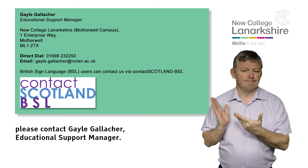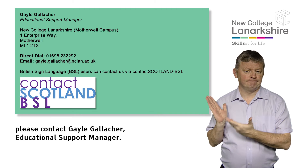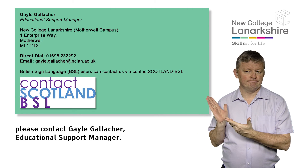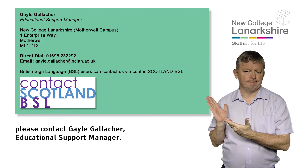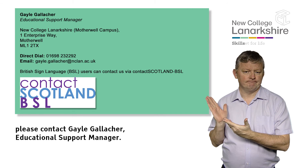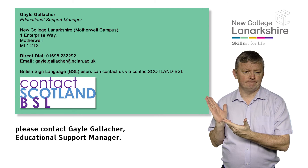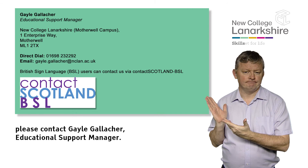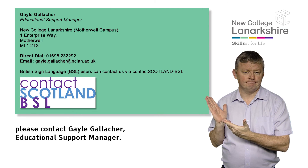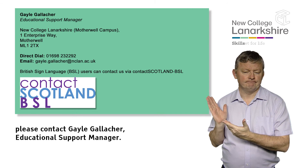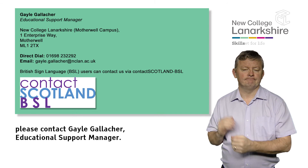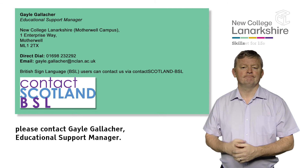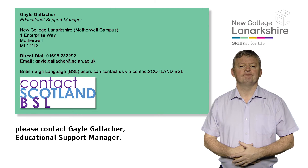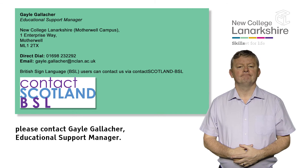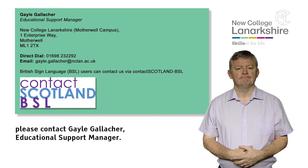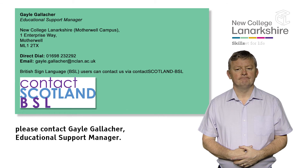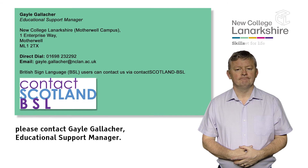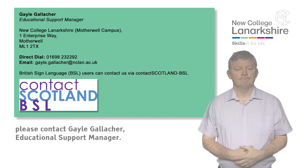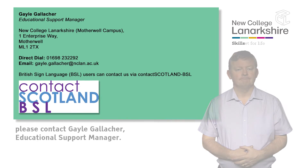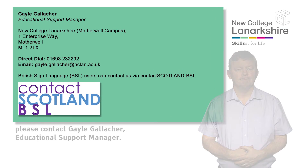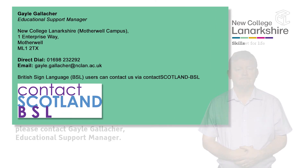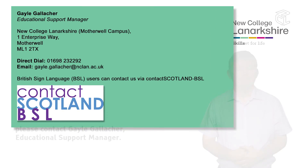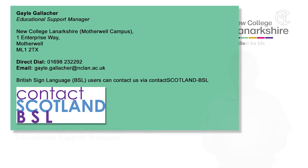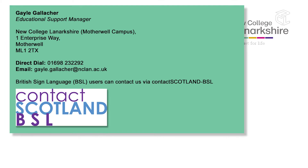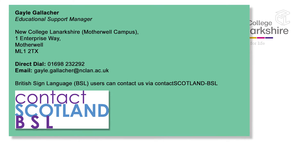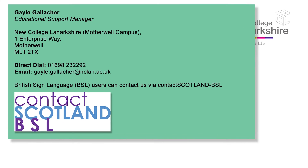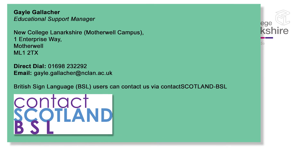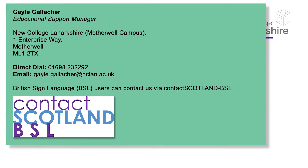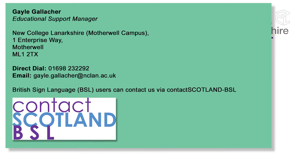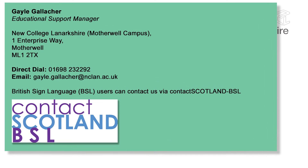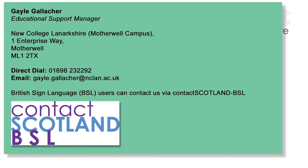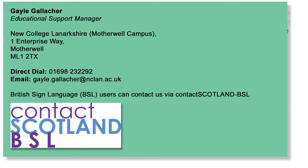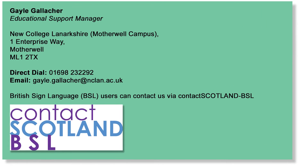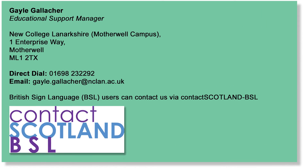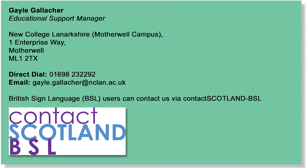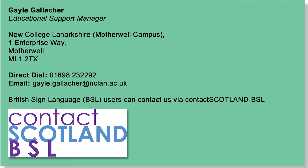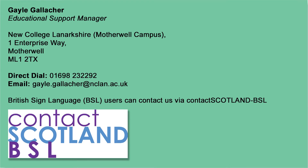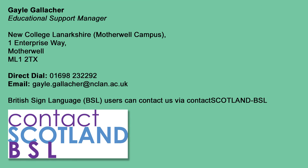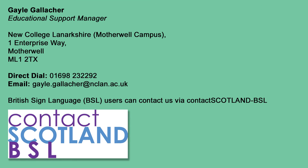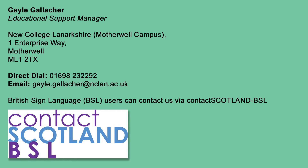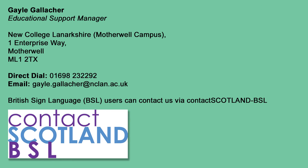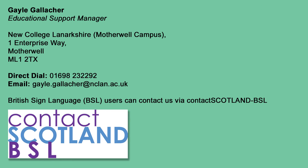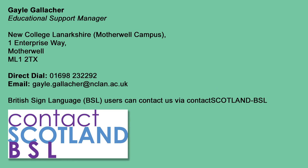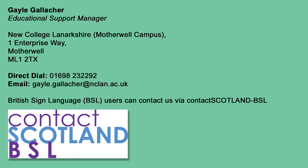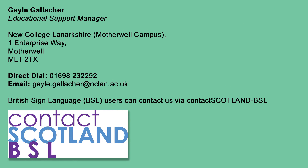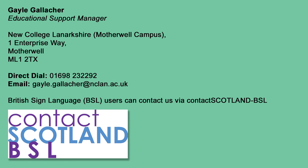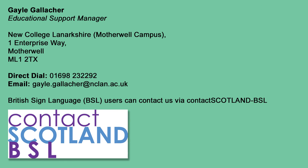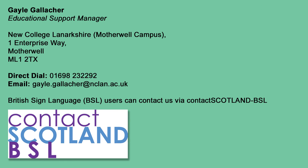Gail Gallacher Educational Support Manager New College, Lanarkshire, Motherwell Campus 1